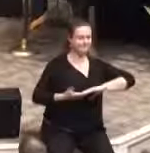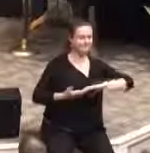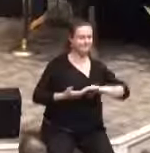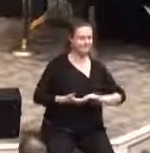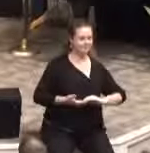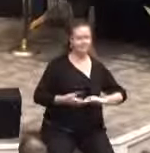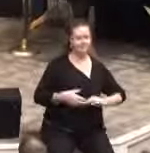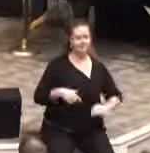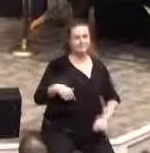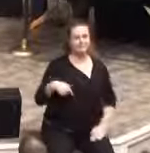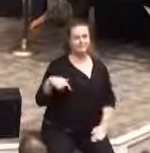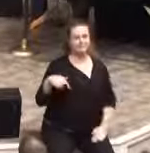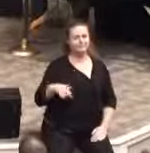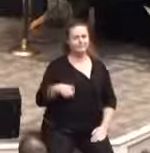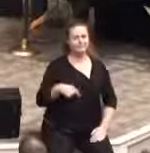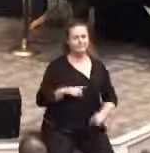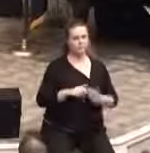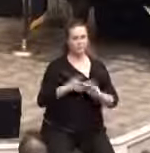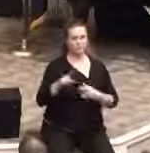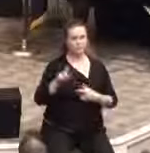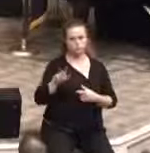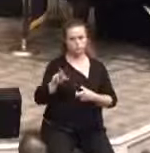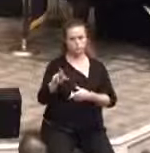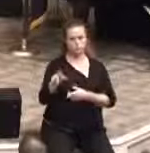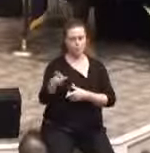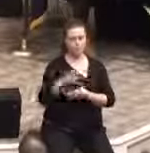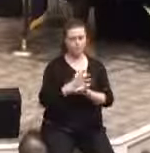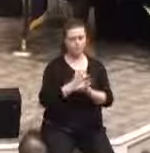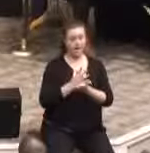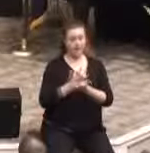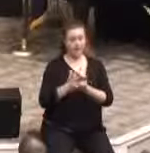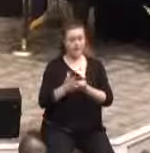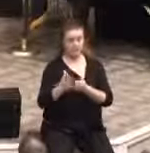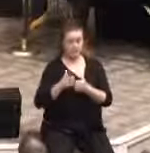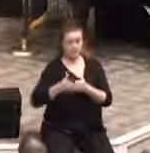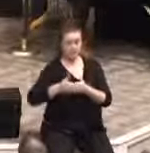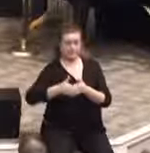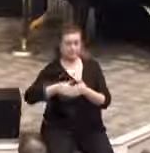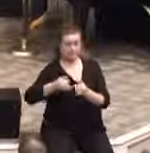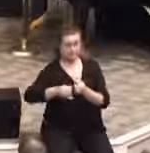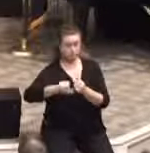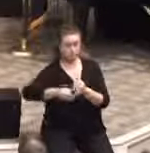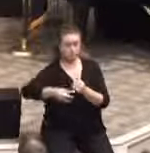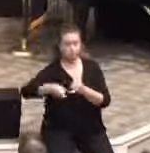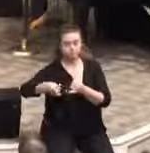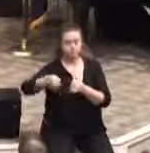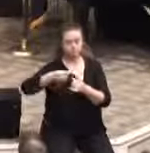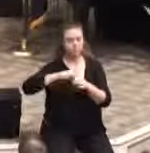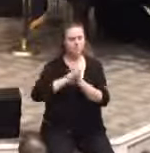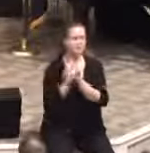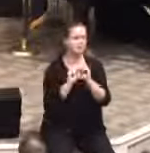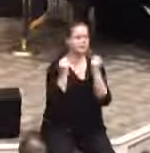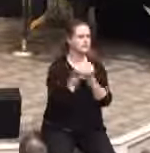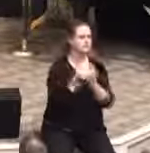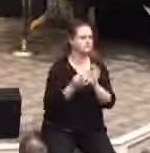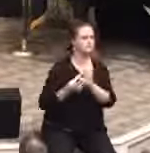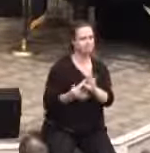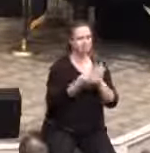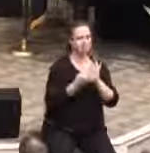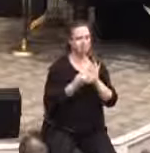As the 123rd neared the end of their five-week training program, the group had formed a team, working together as they trained.